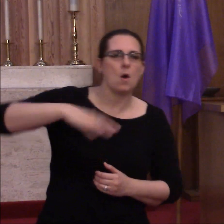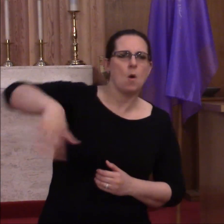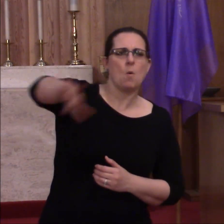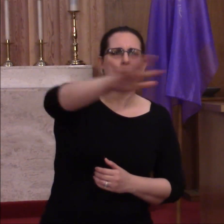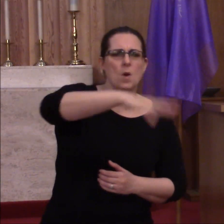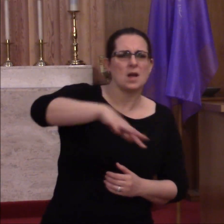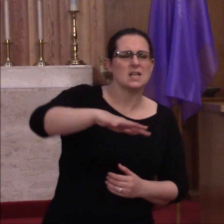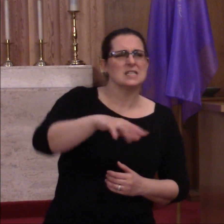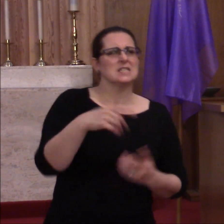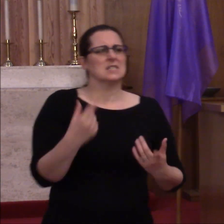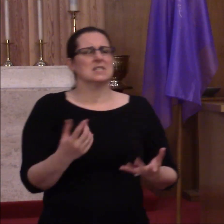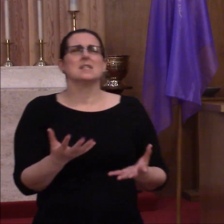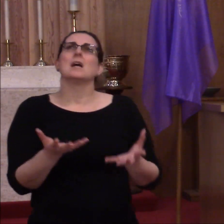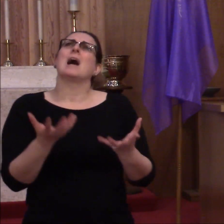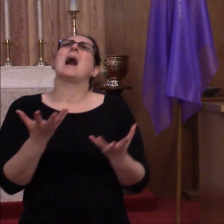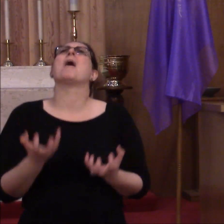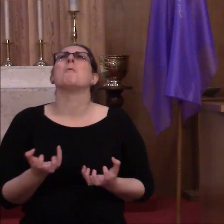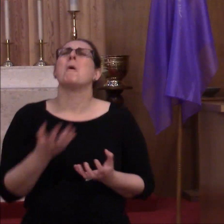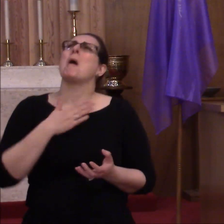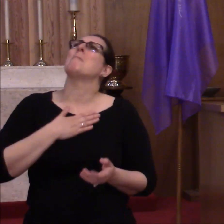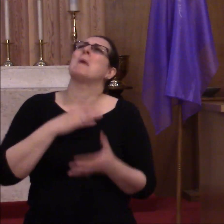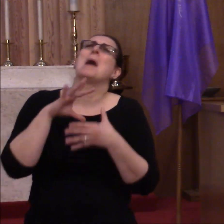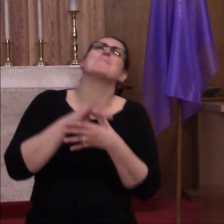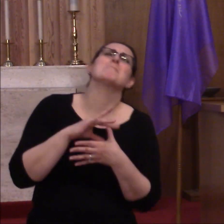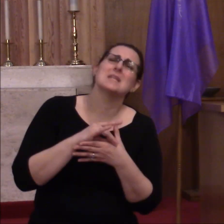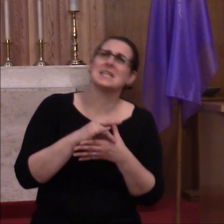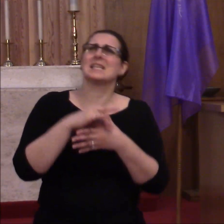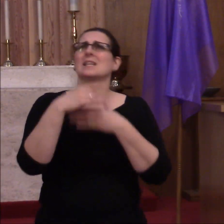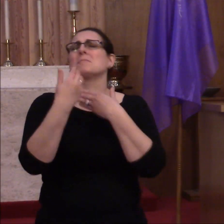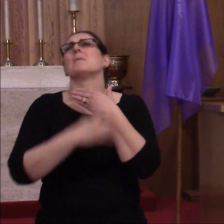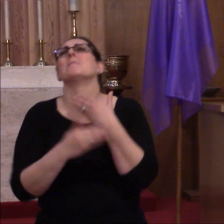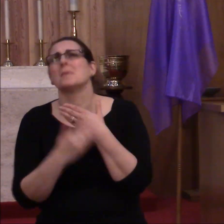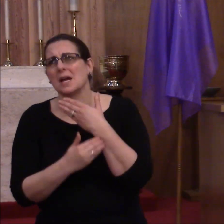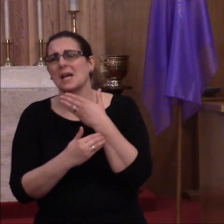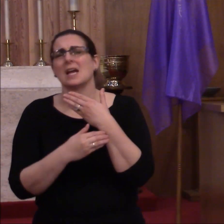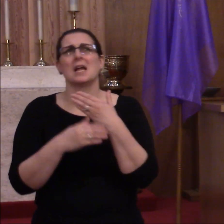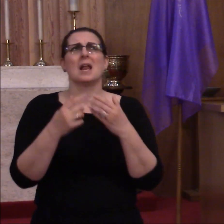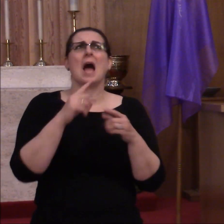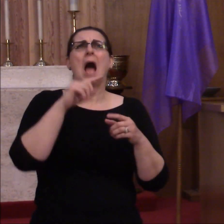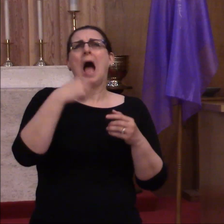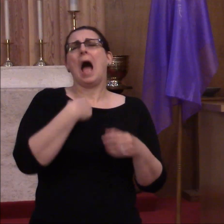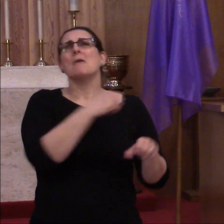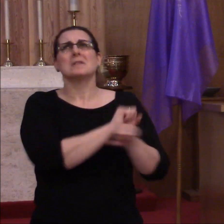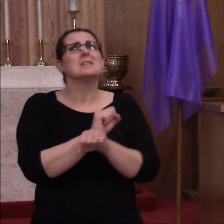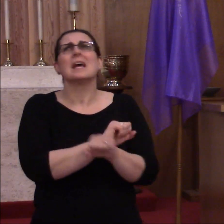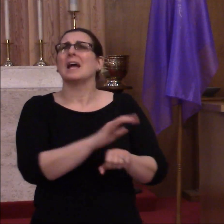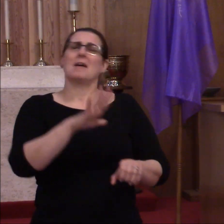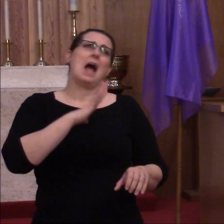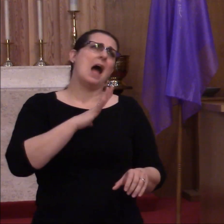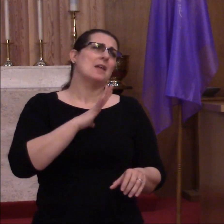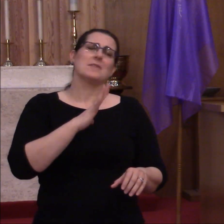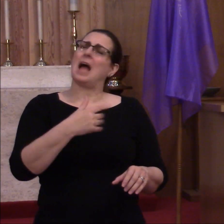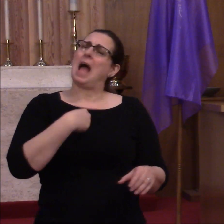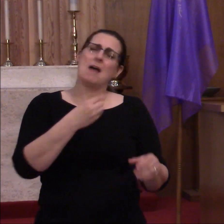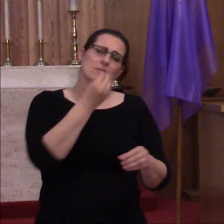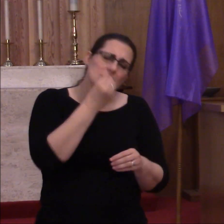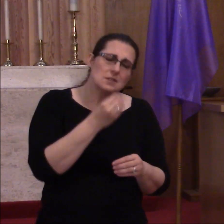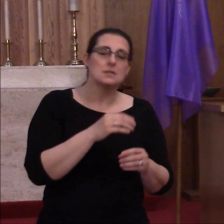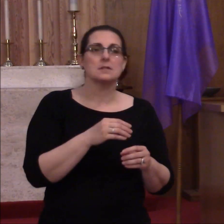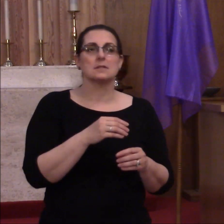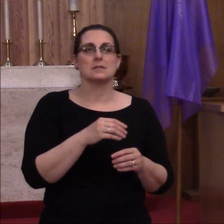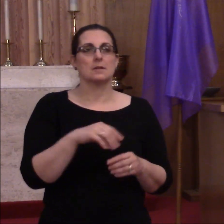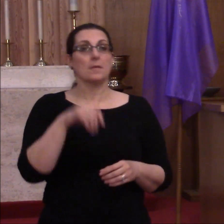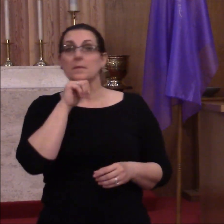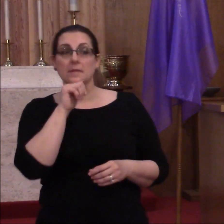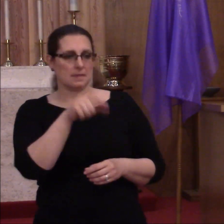they missed the meat pots and the bread that they had enjoyed while in sleep in Egypt. Rather than